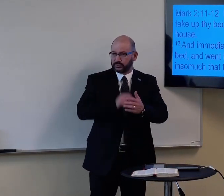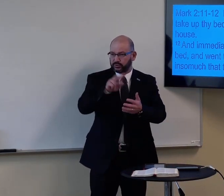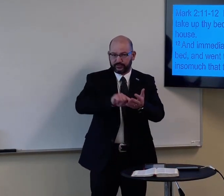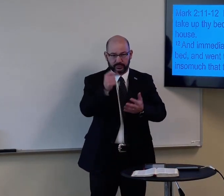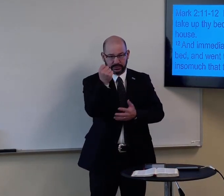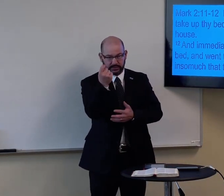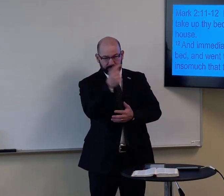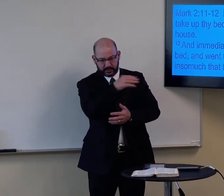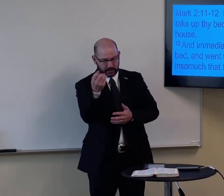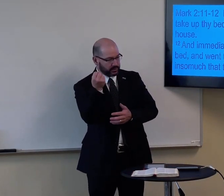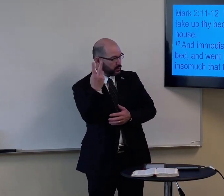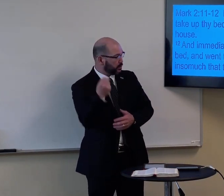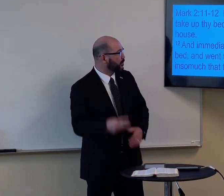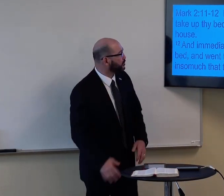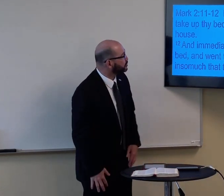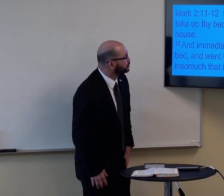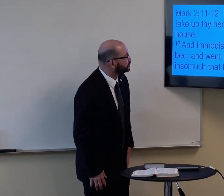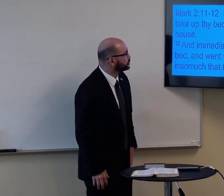Mark chapter 2, verse 11 and 12.